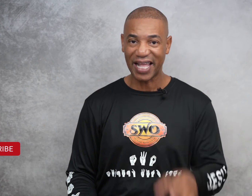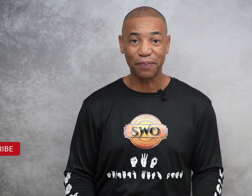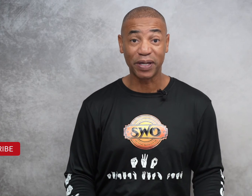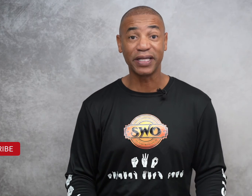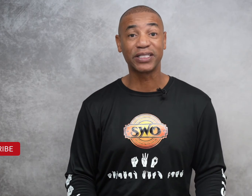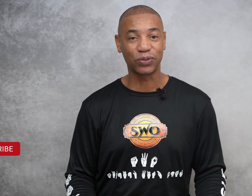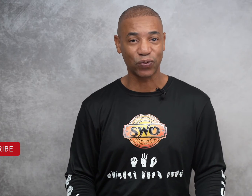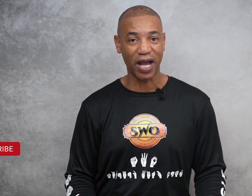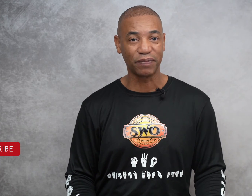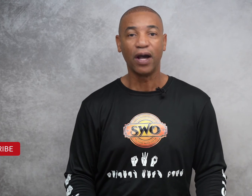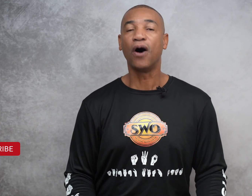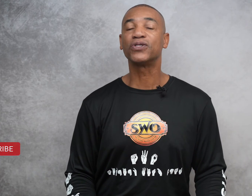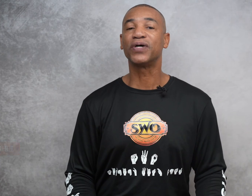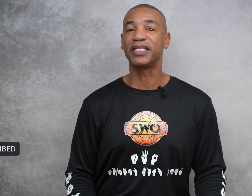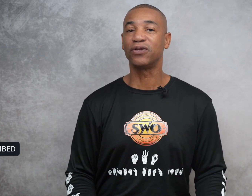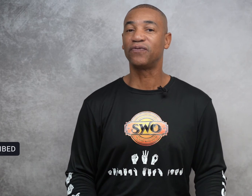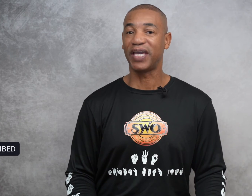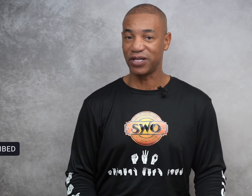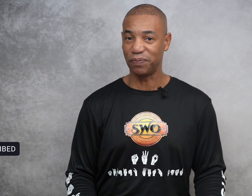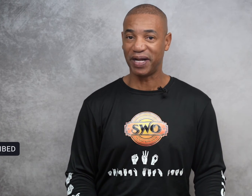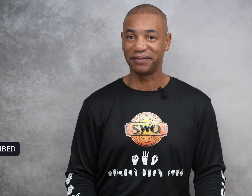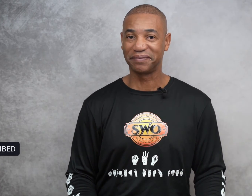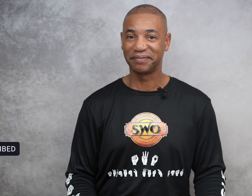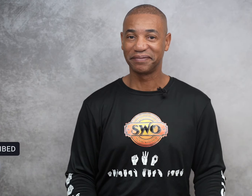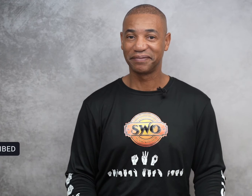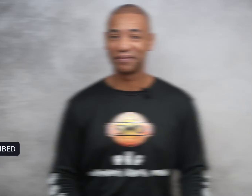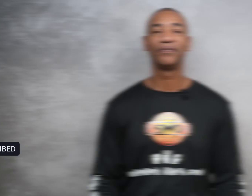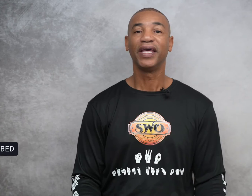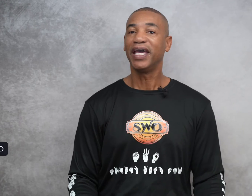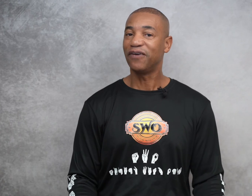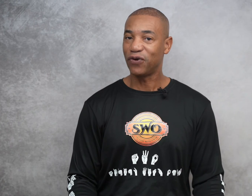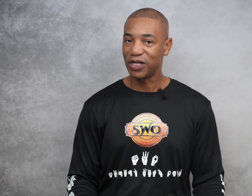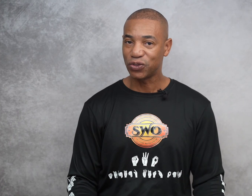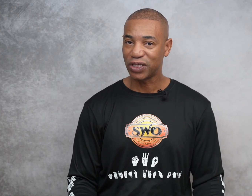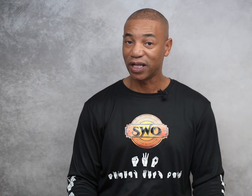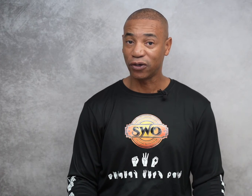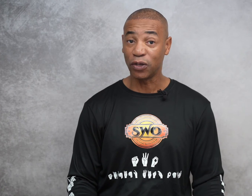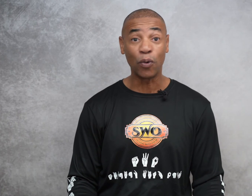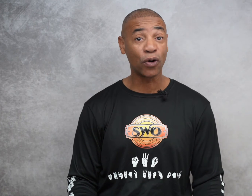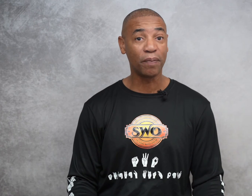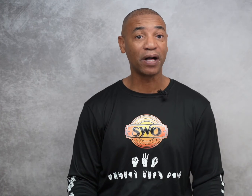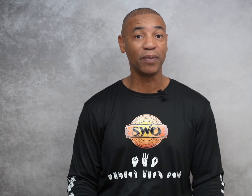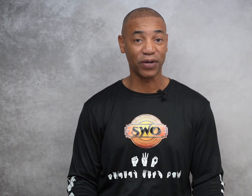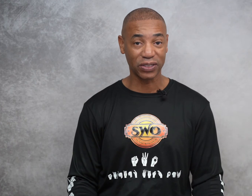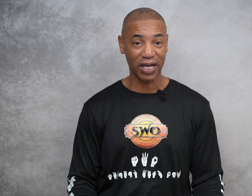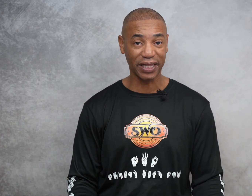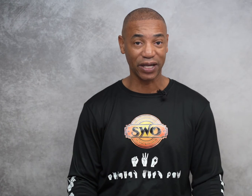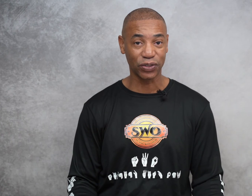like button and subscribe. Also hit that notification button. If you're interested in learning more about American Sign Language,